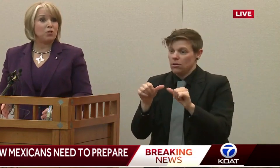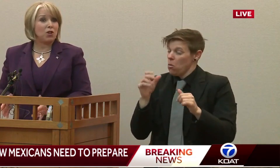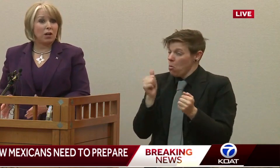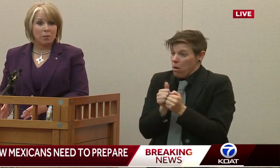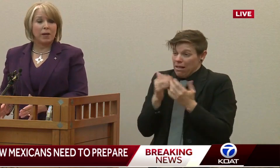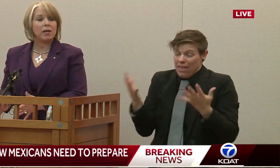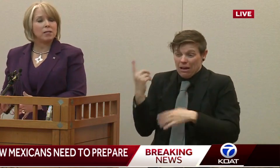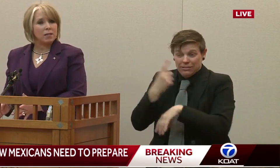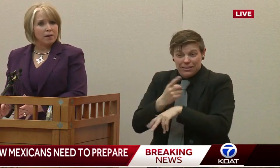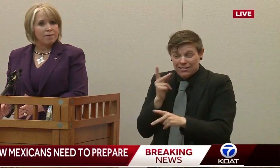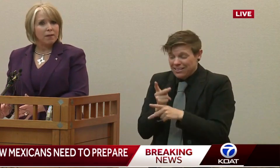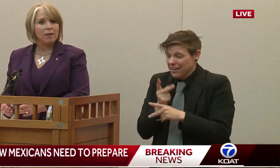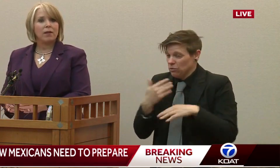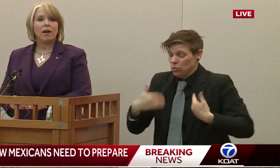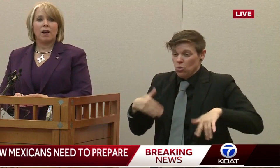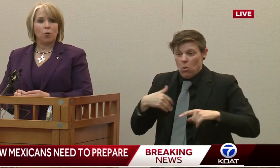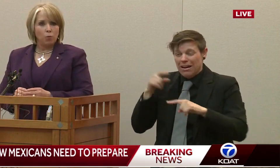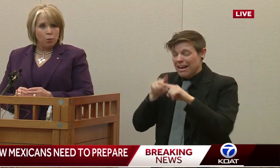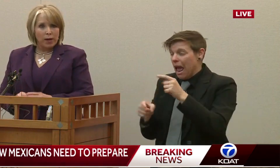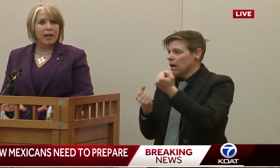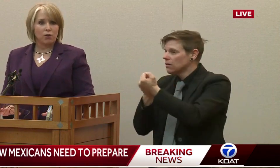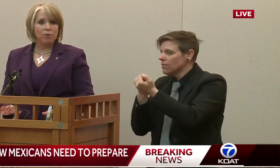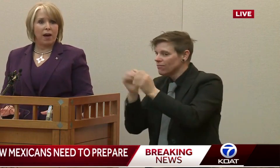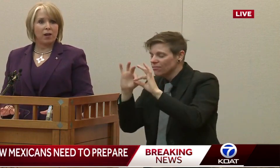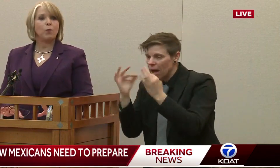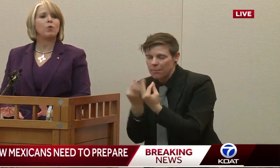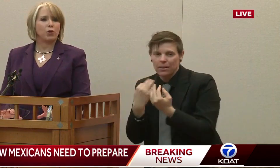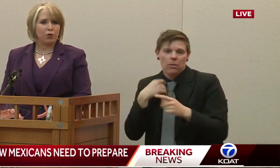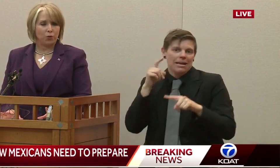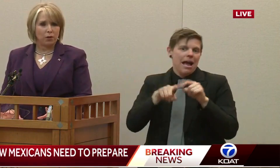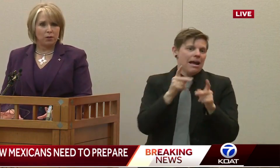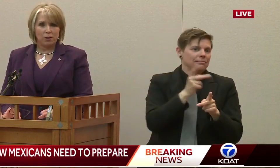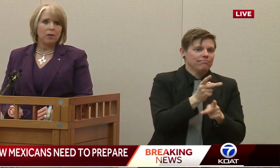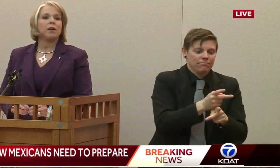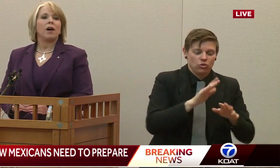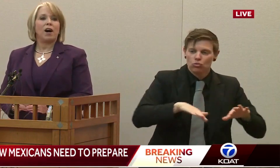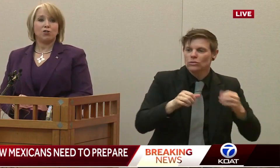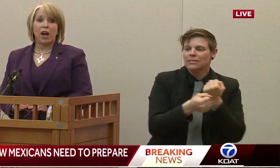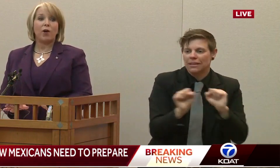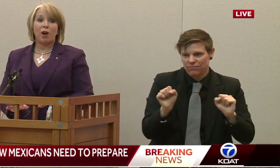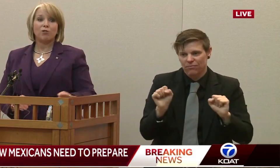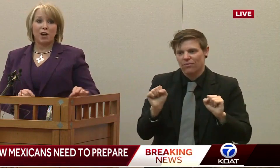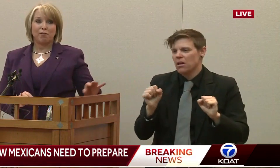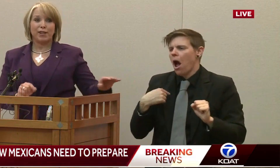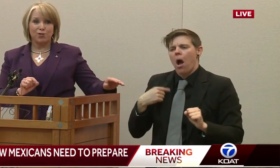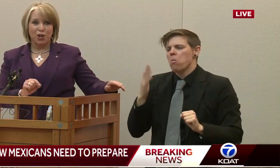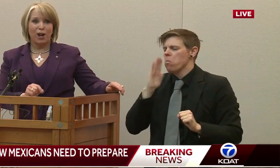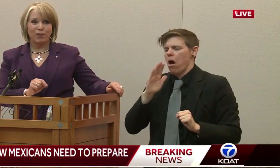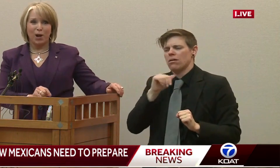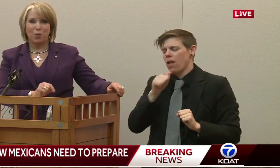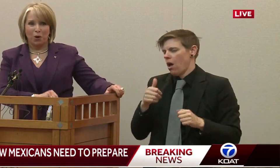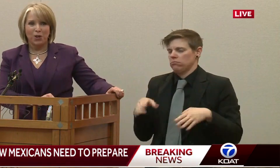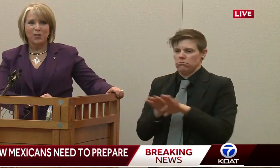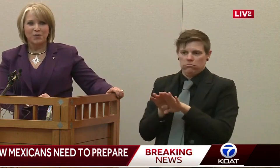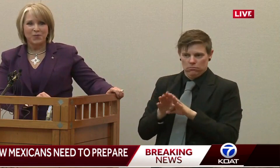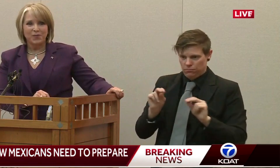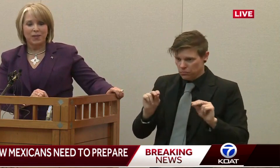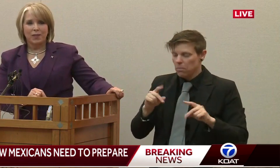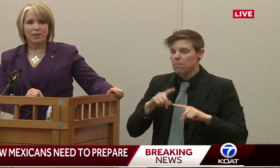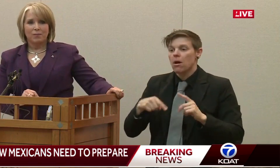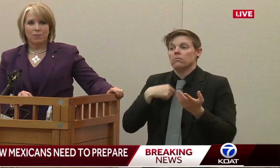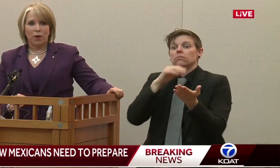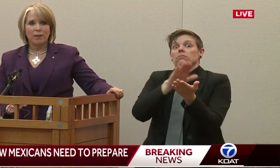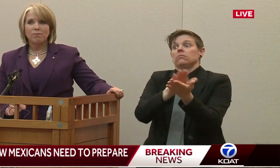supporting families. You're not keeping kids safe. We can't do that, and we wouldn't do it. A shout out to every child care worker,